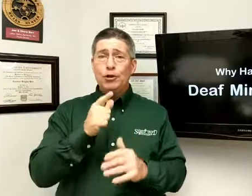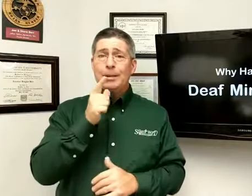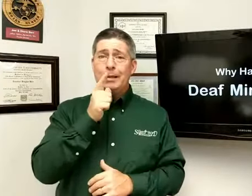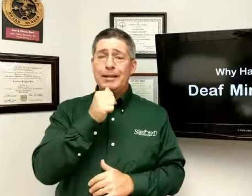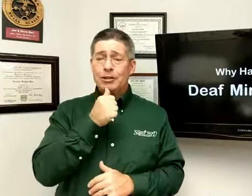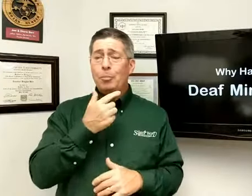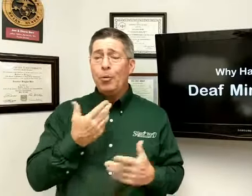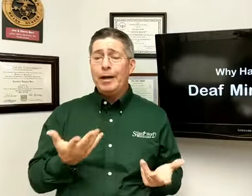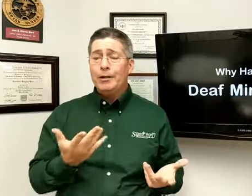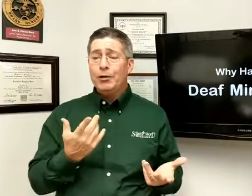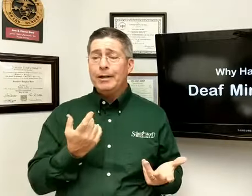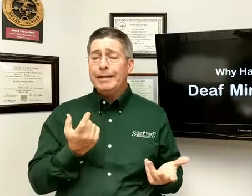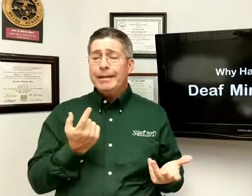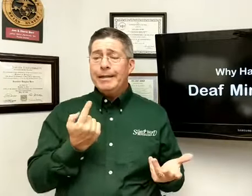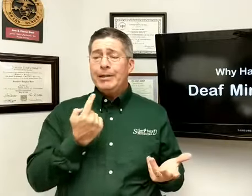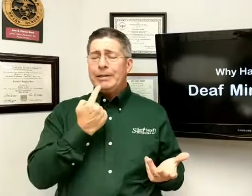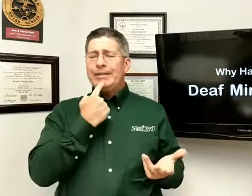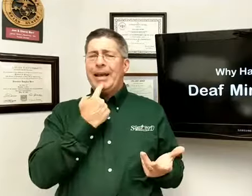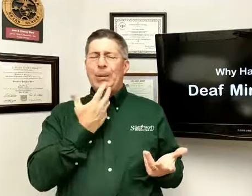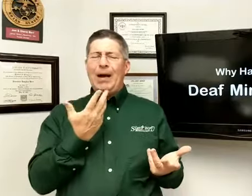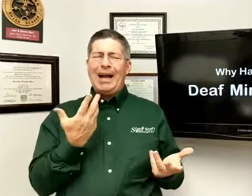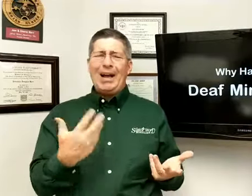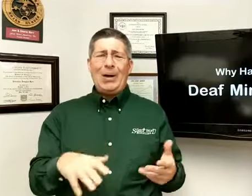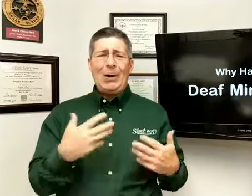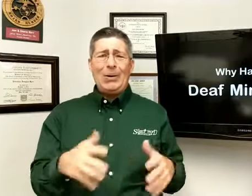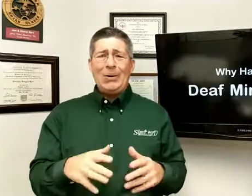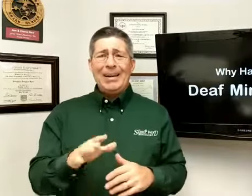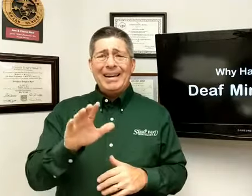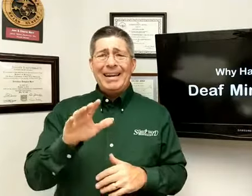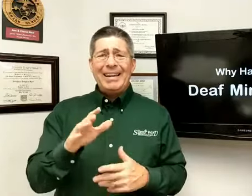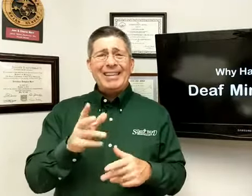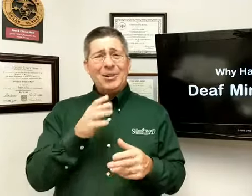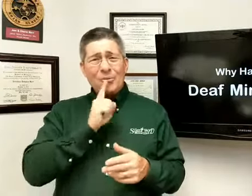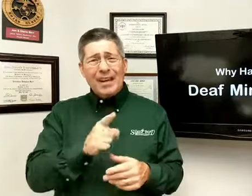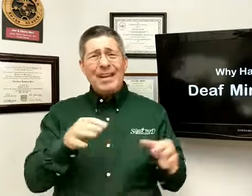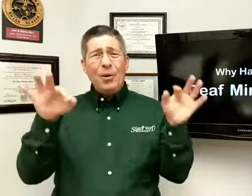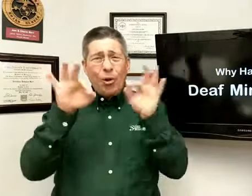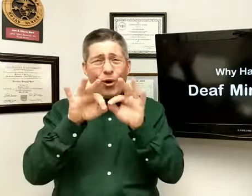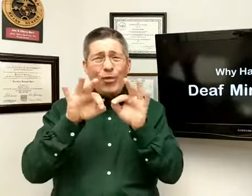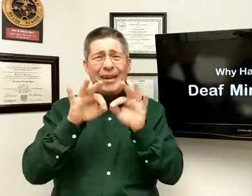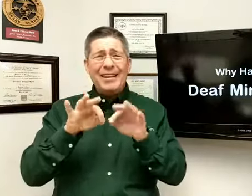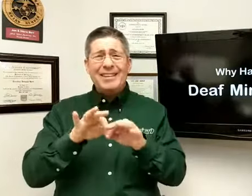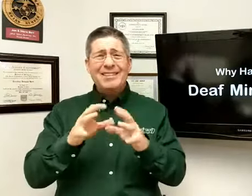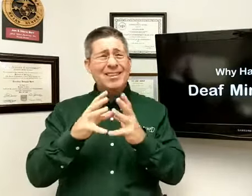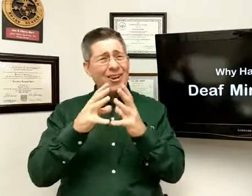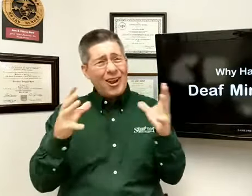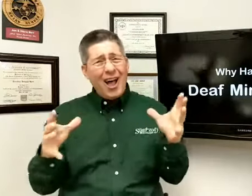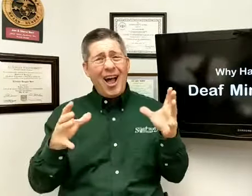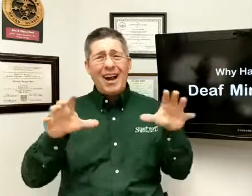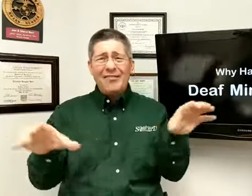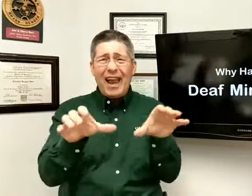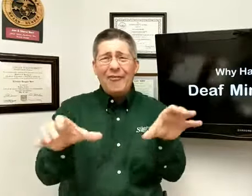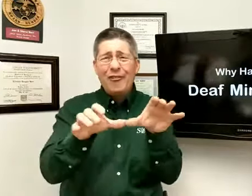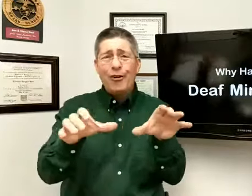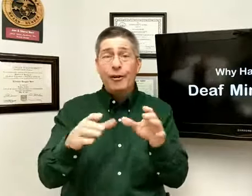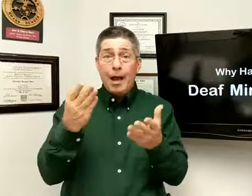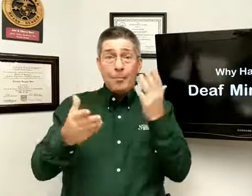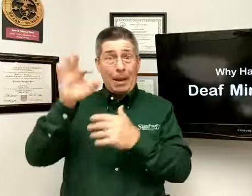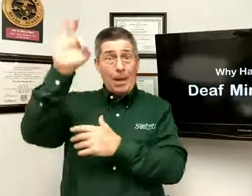can be disappointed. You can say, wow, is it really worth it? There's a lot of effort. Maybe a